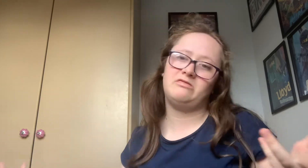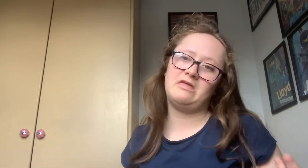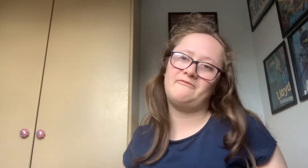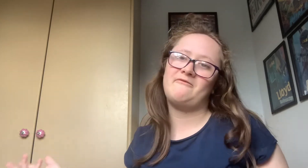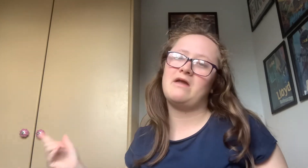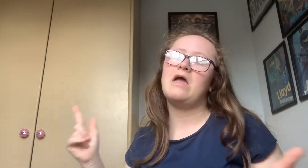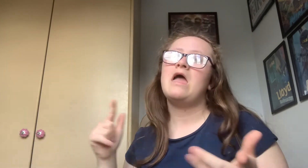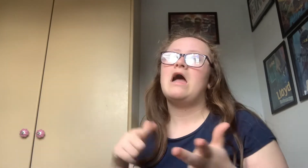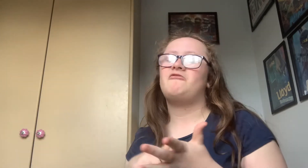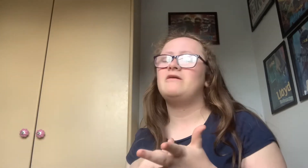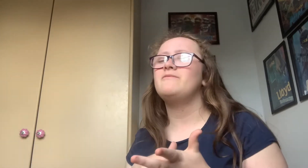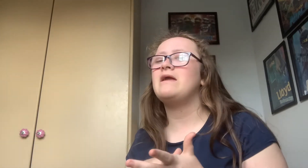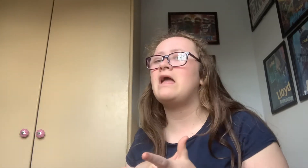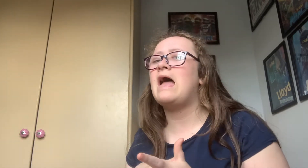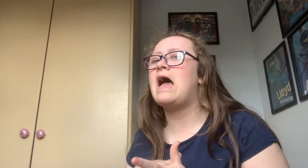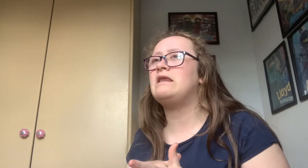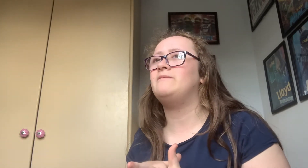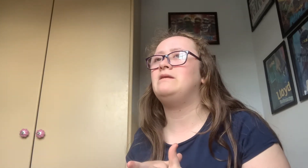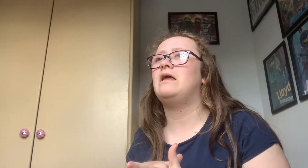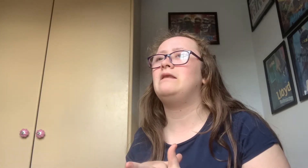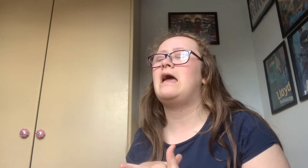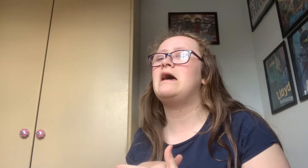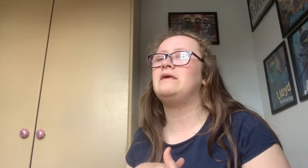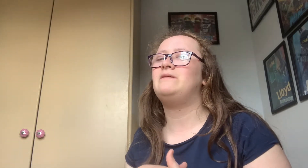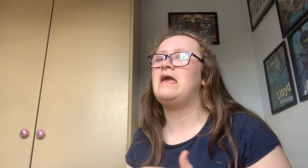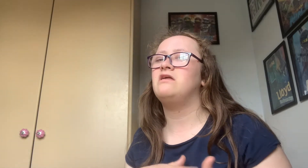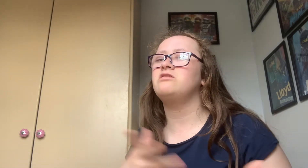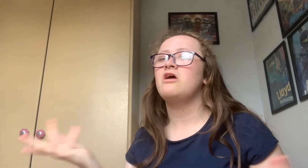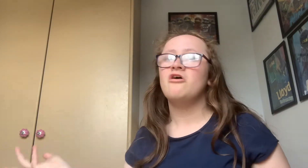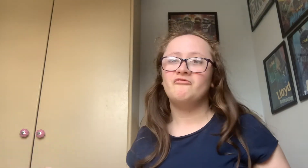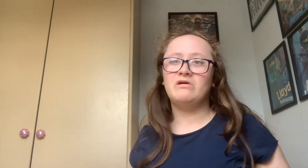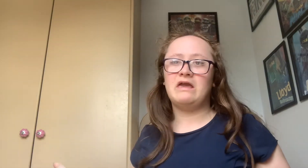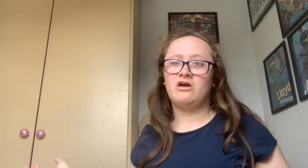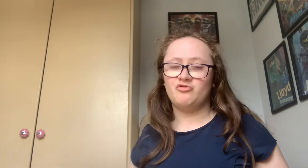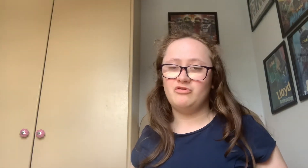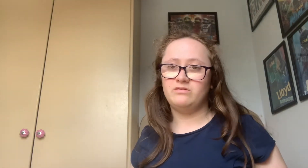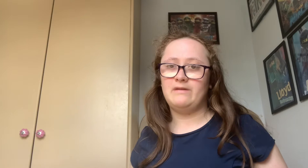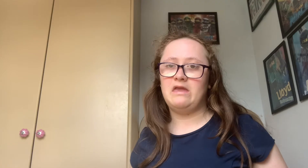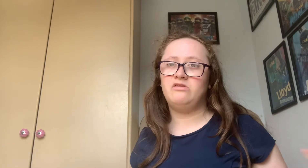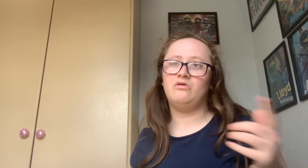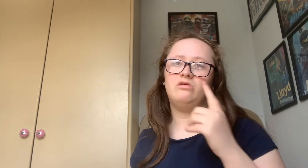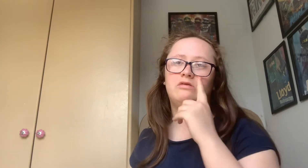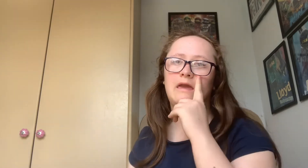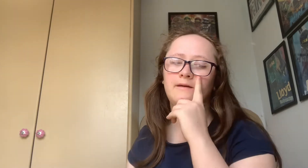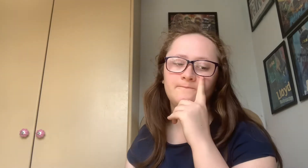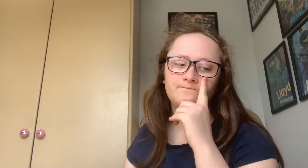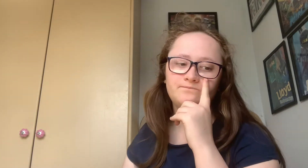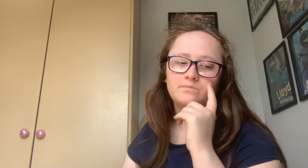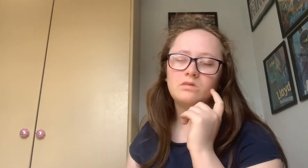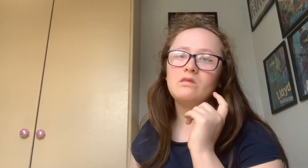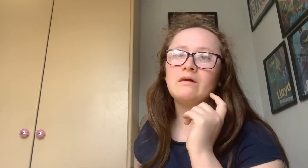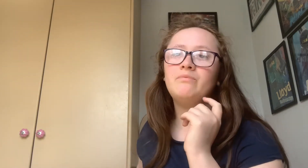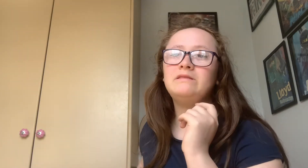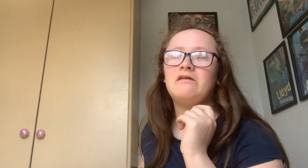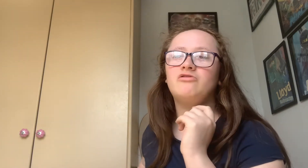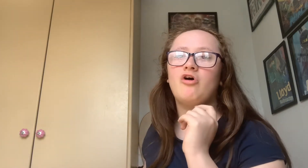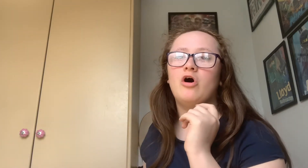and everything I'm trying to make an alley alley place for like Christmas you could say But that's gone